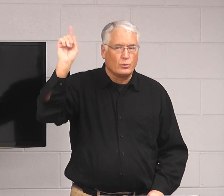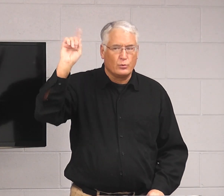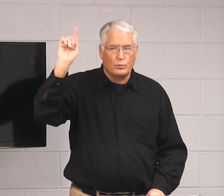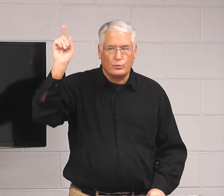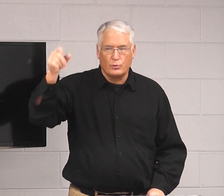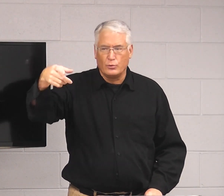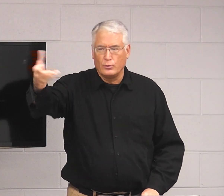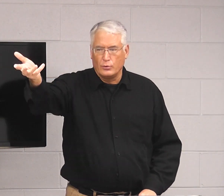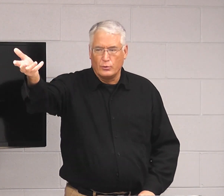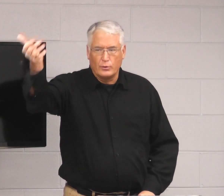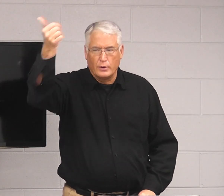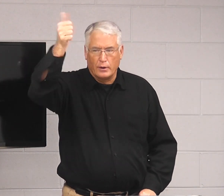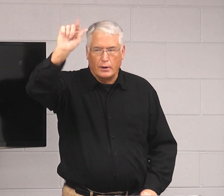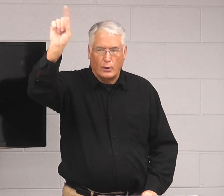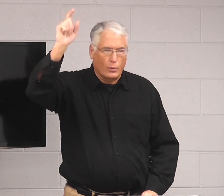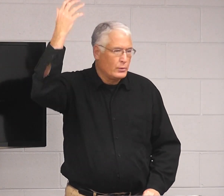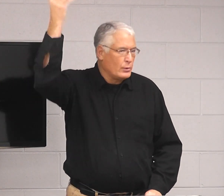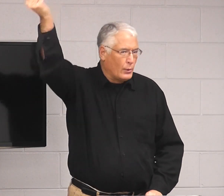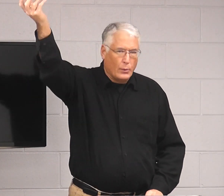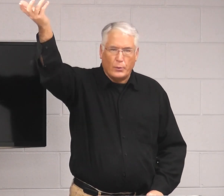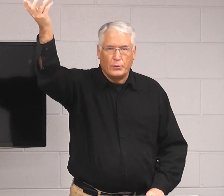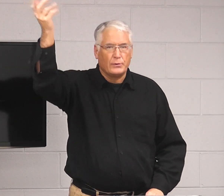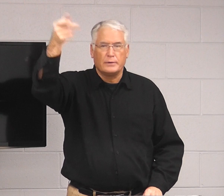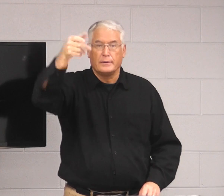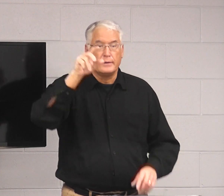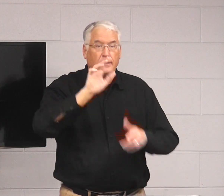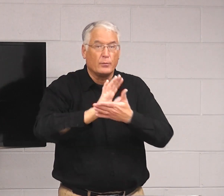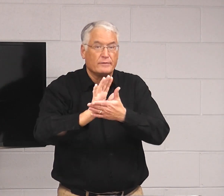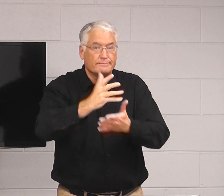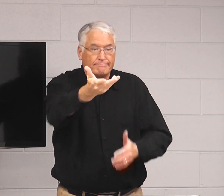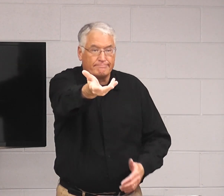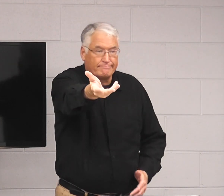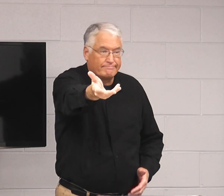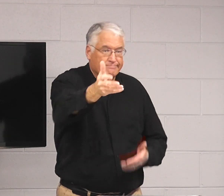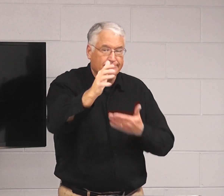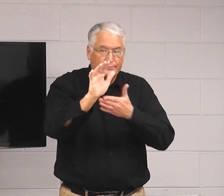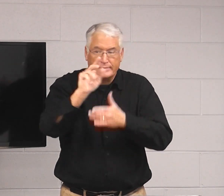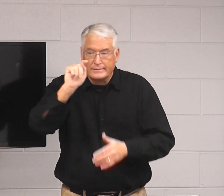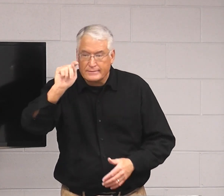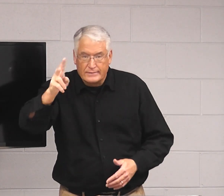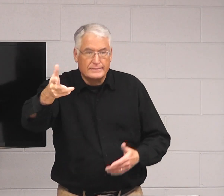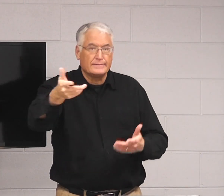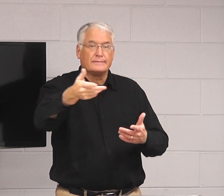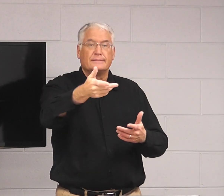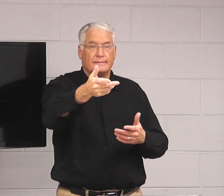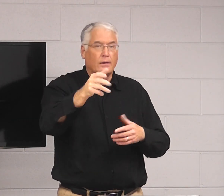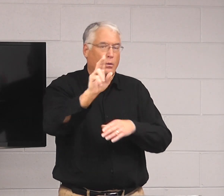Where do you usually see this? When you go out in movies, on TV,